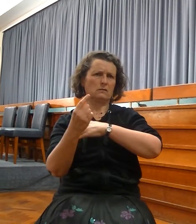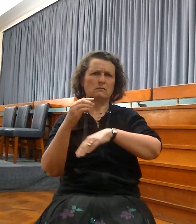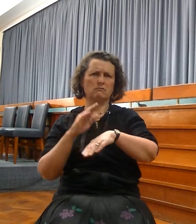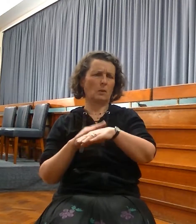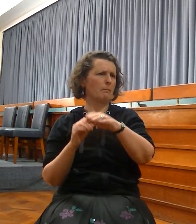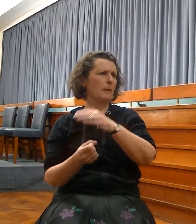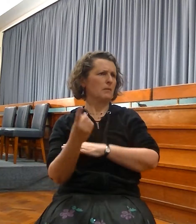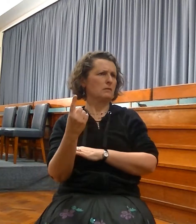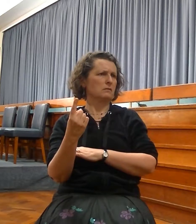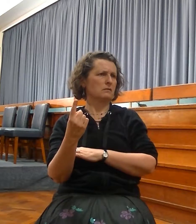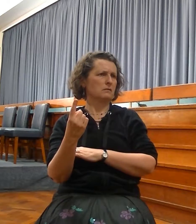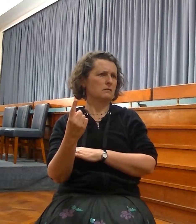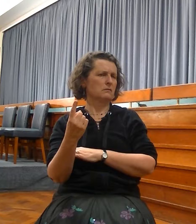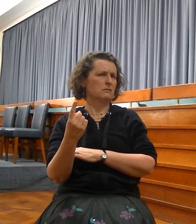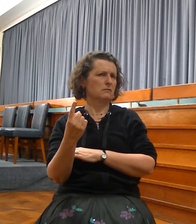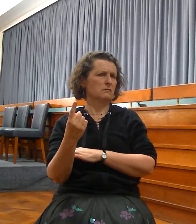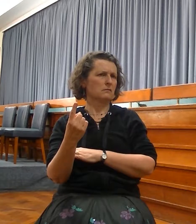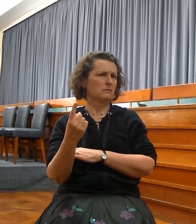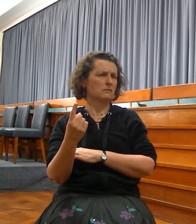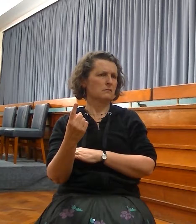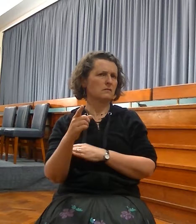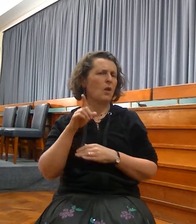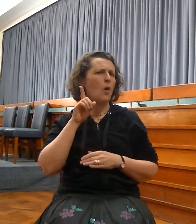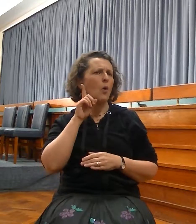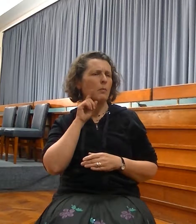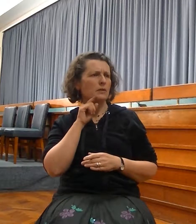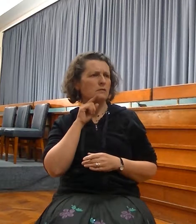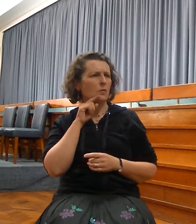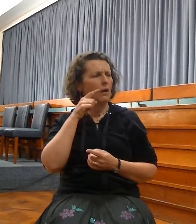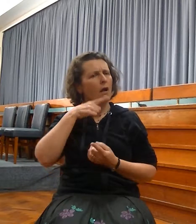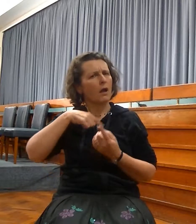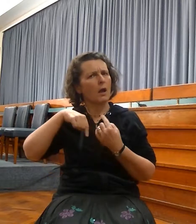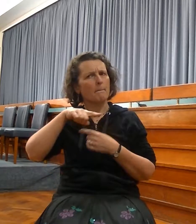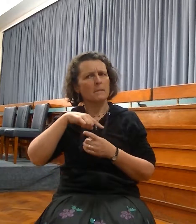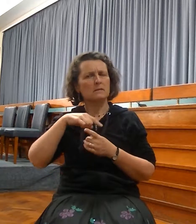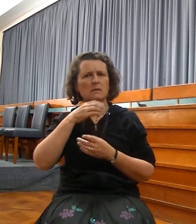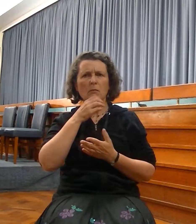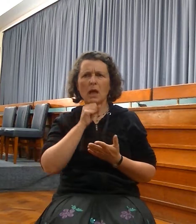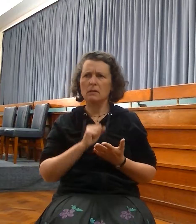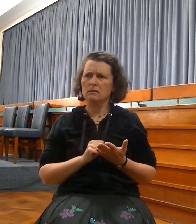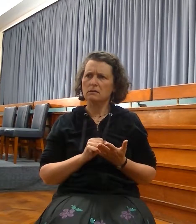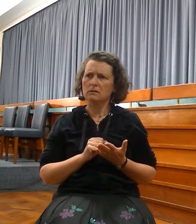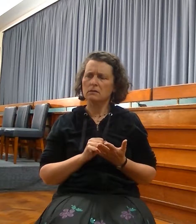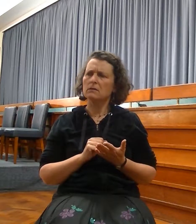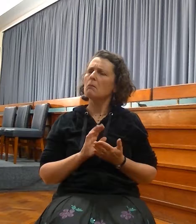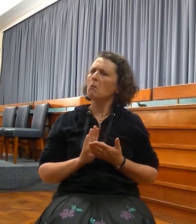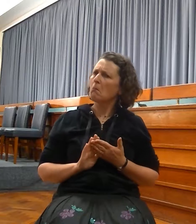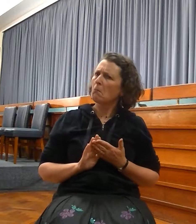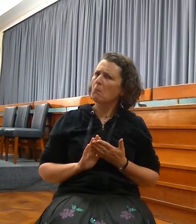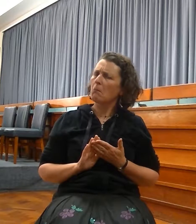how it's announced. A woman shall compass a man. Some people, but this is not the